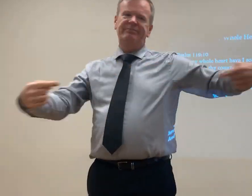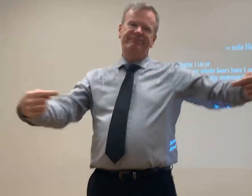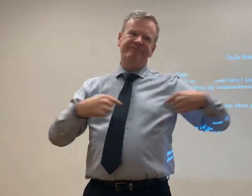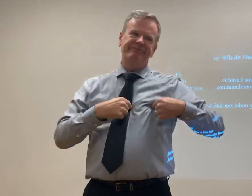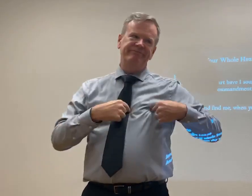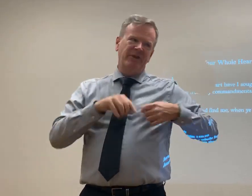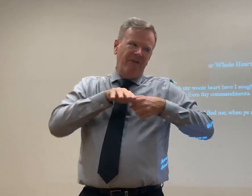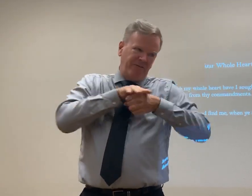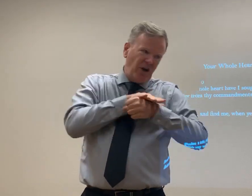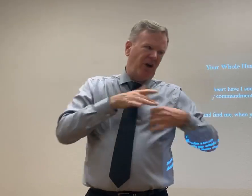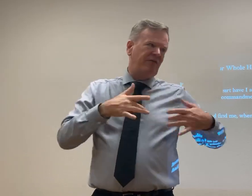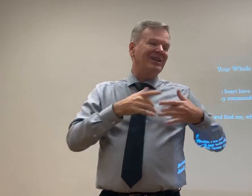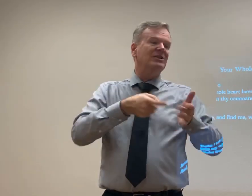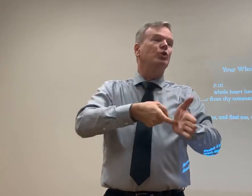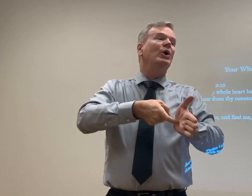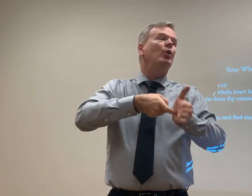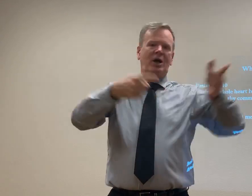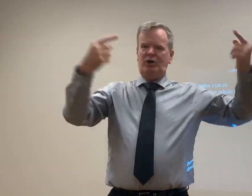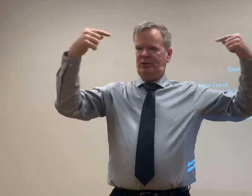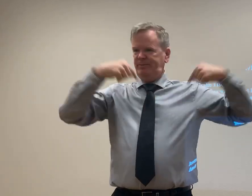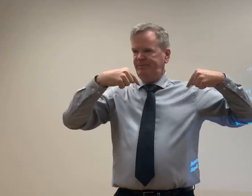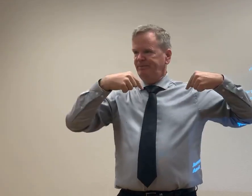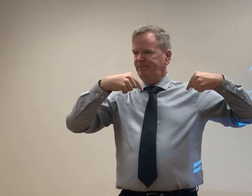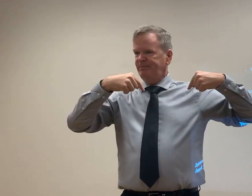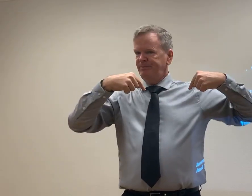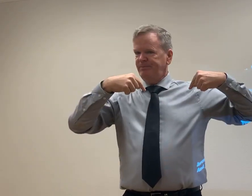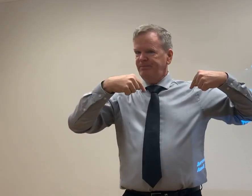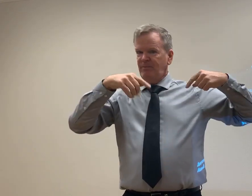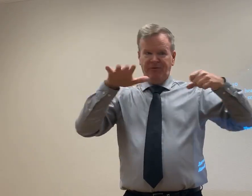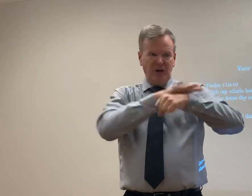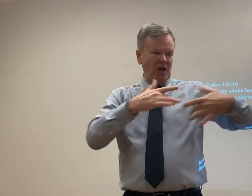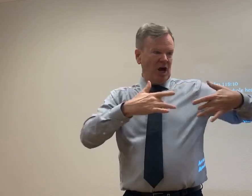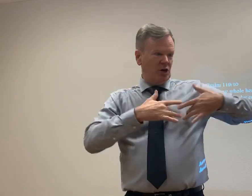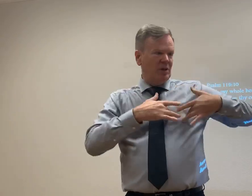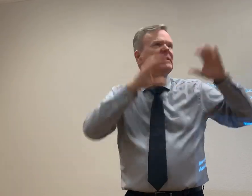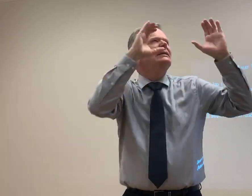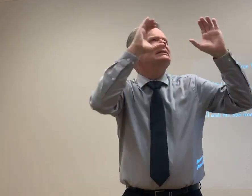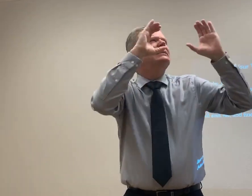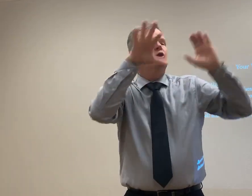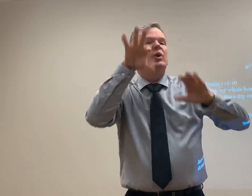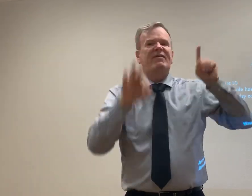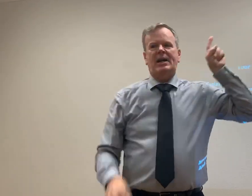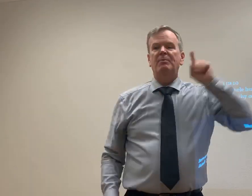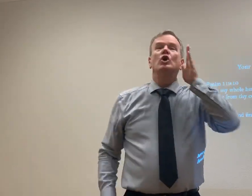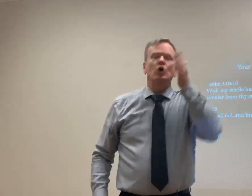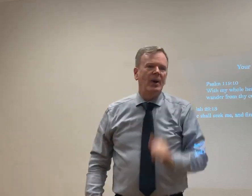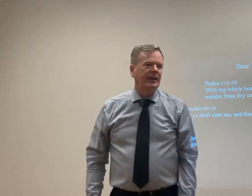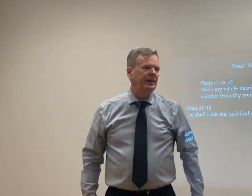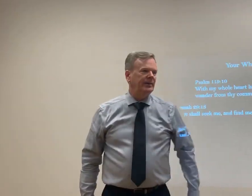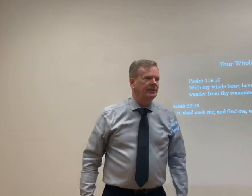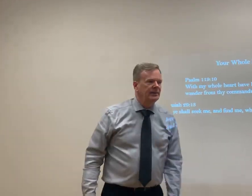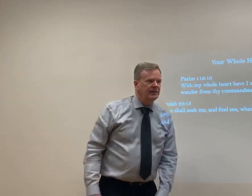With all your heart. So when you do this, you're going to find me. You've got to do it with your whole heart. When you do that,